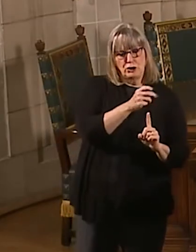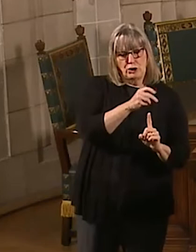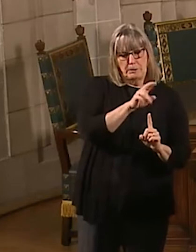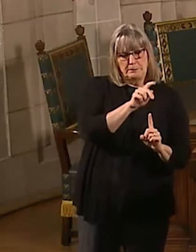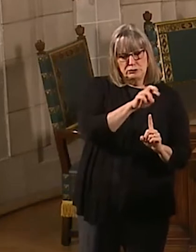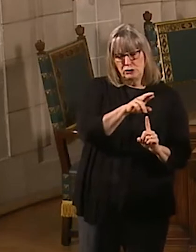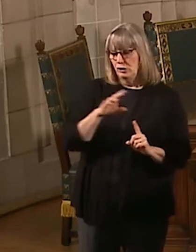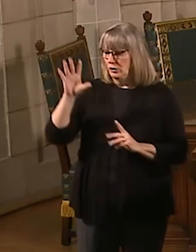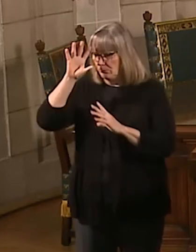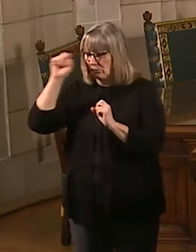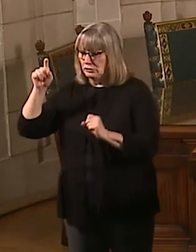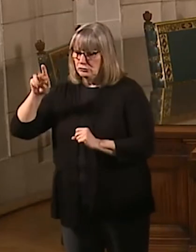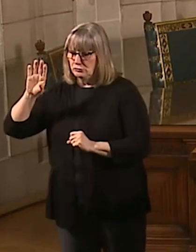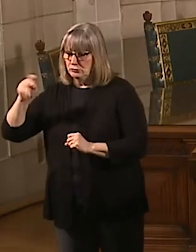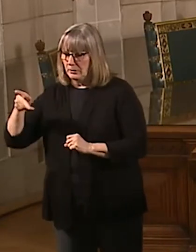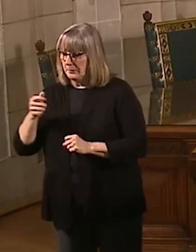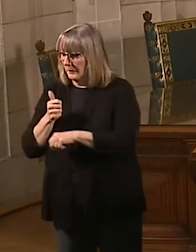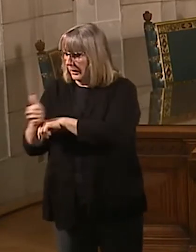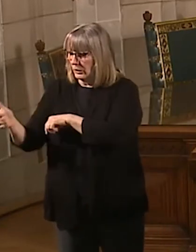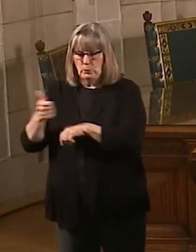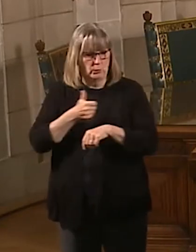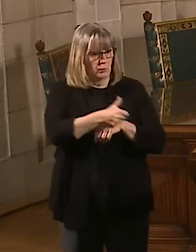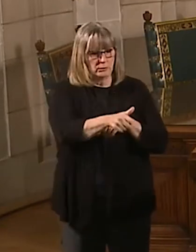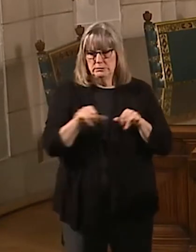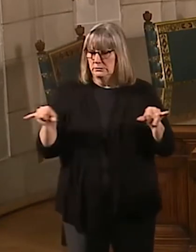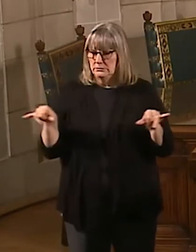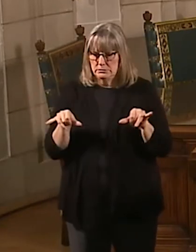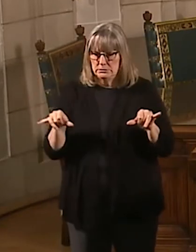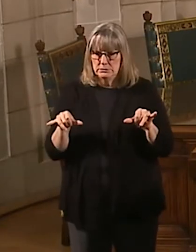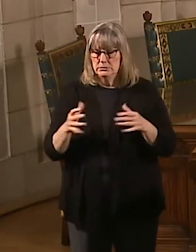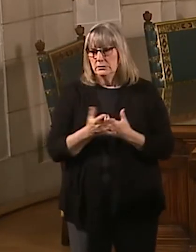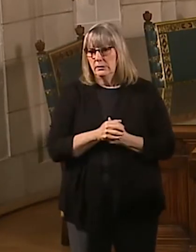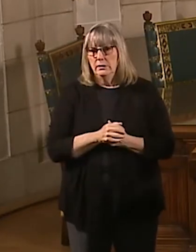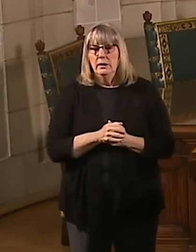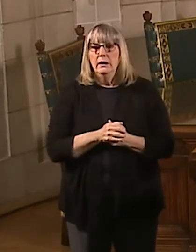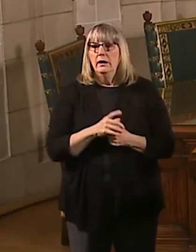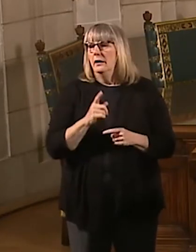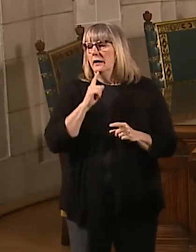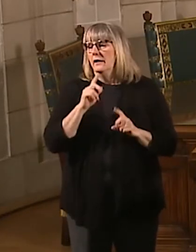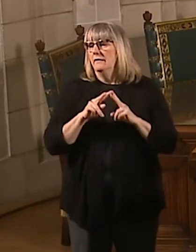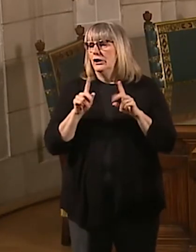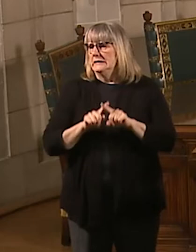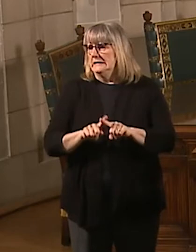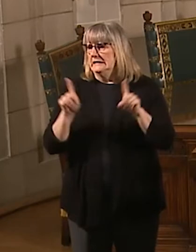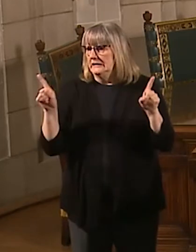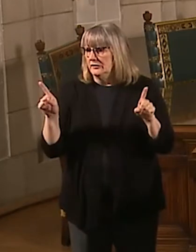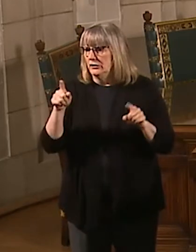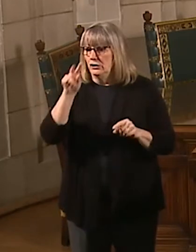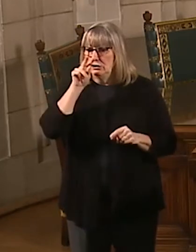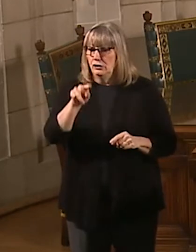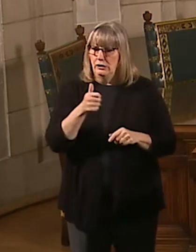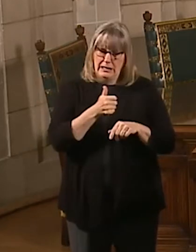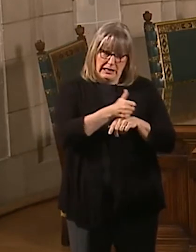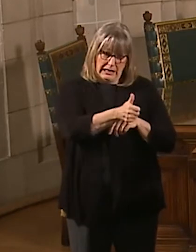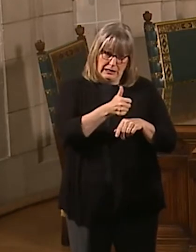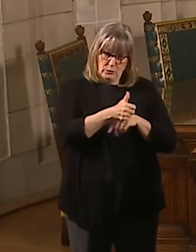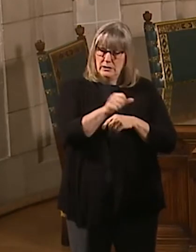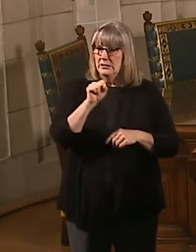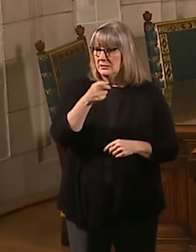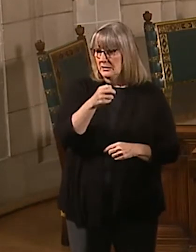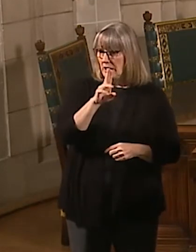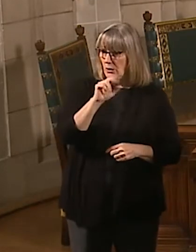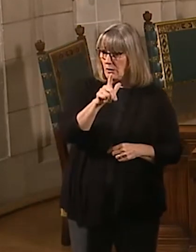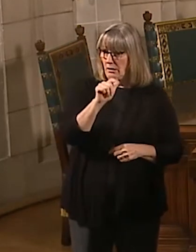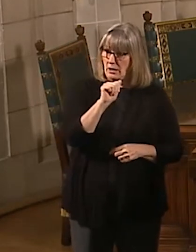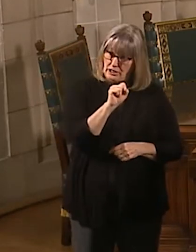President Trump was accused of making some loose remarks or actually was tape making loose remarks. I think it's very different when you're looking at accusations of sexual assault